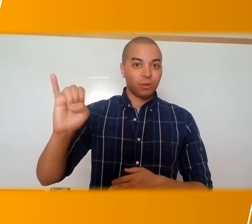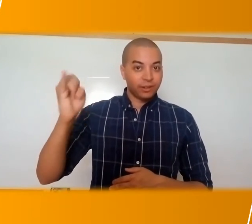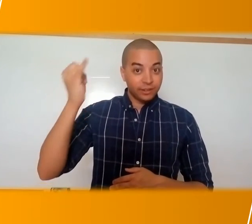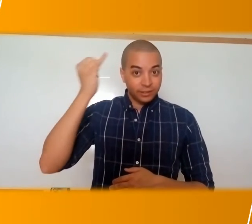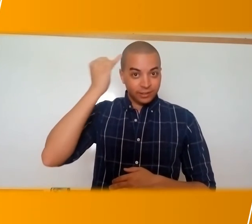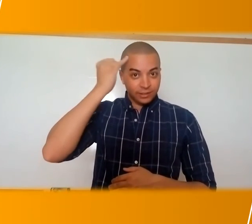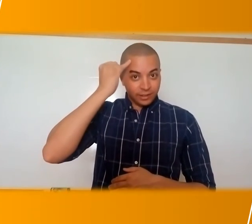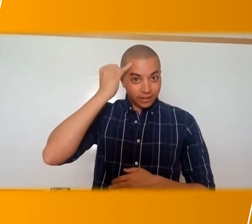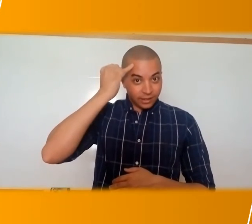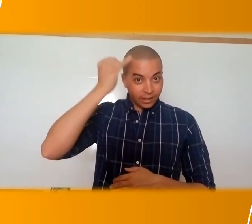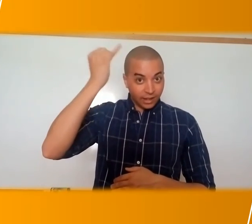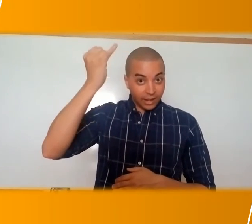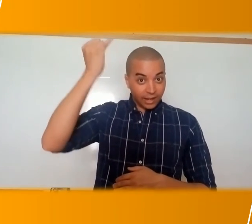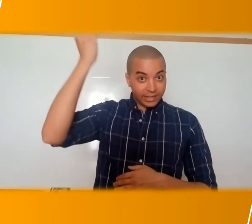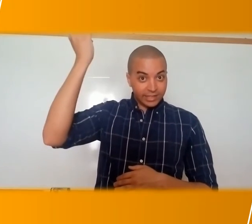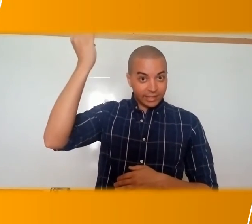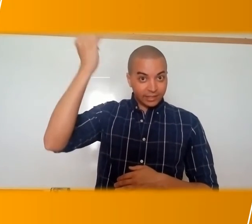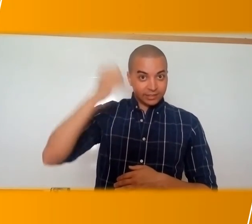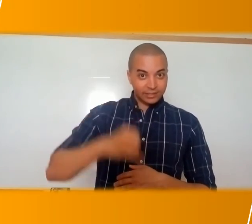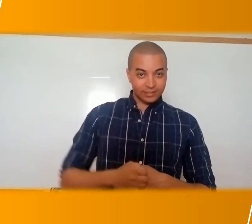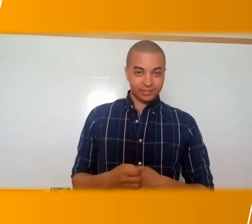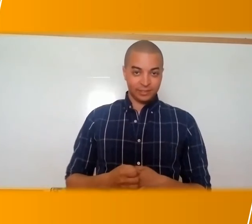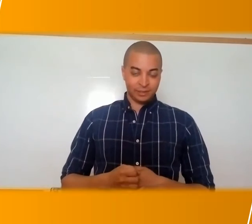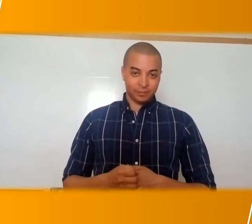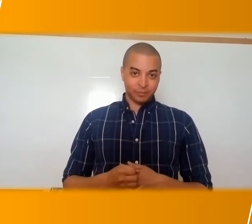for idea.